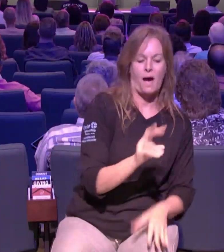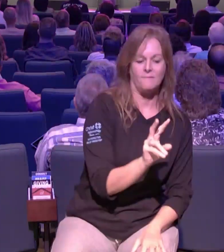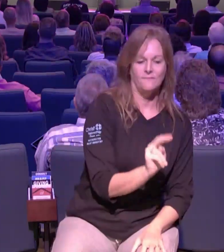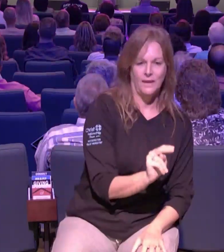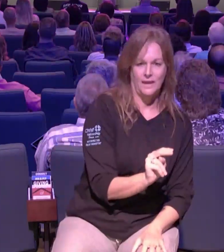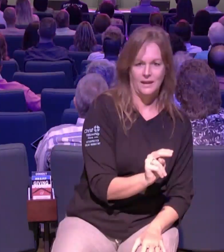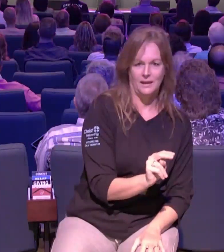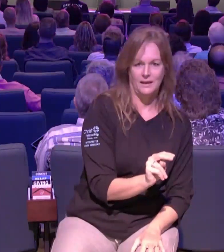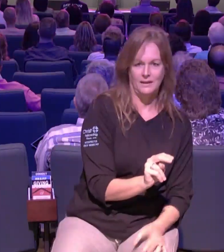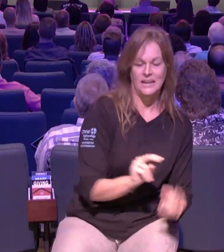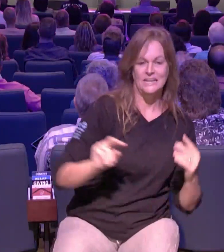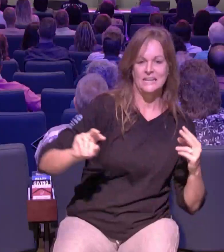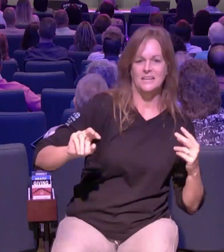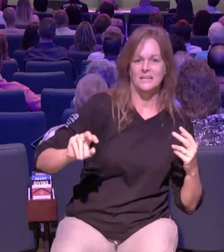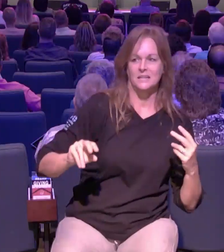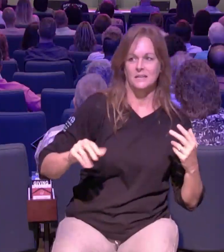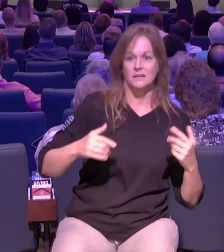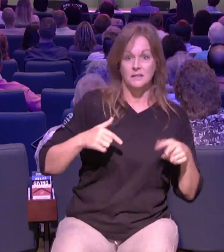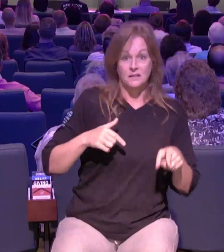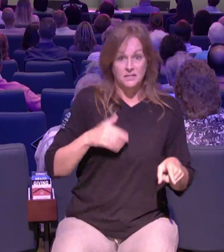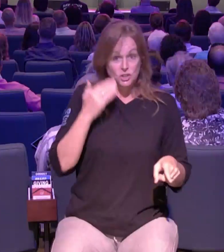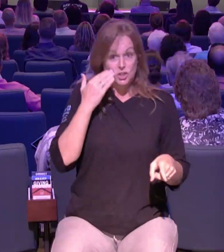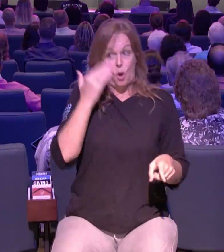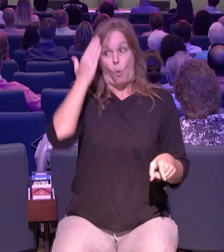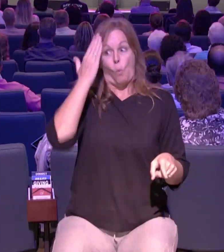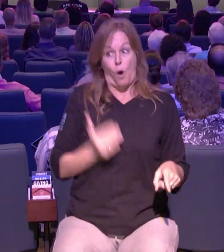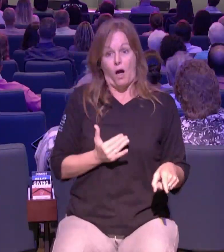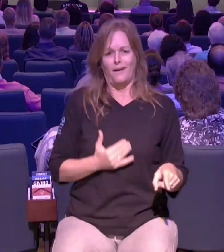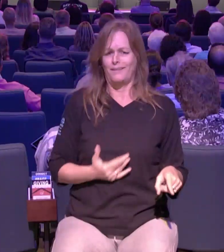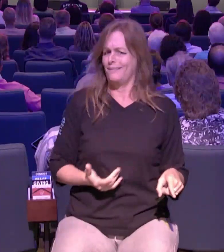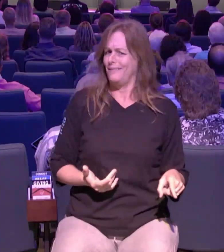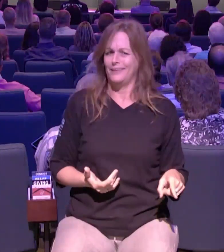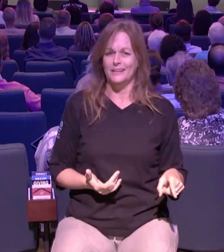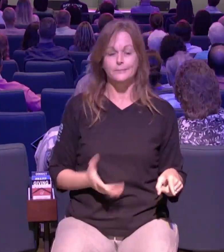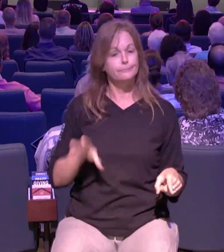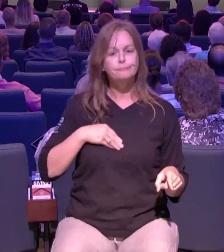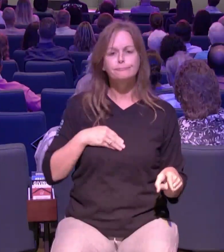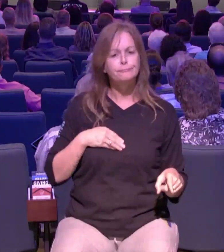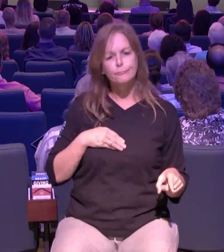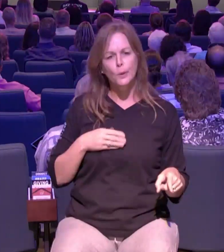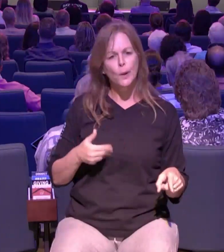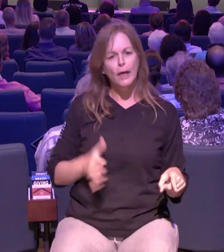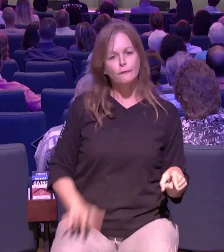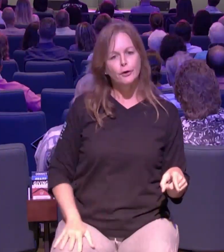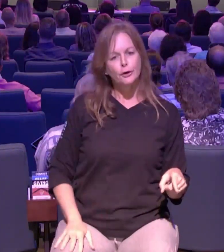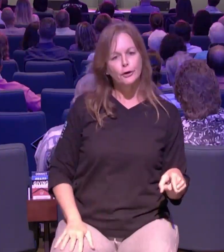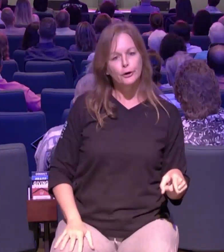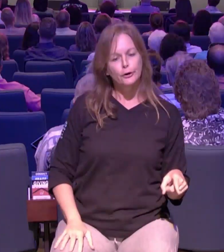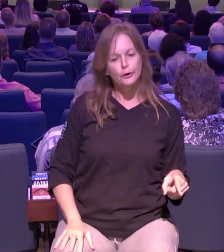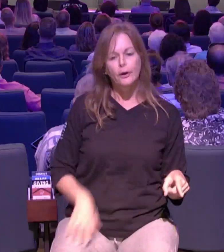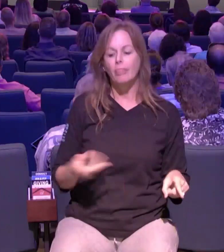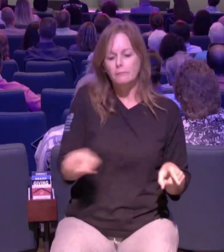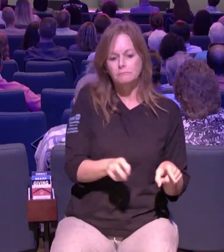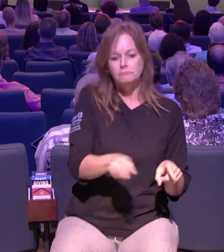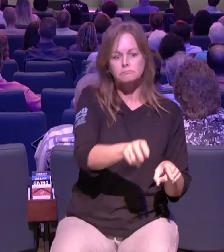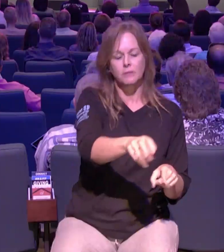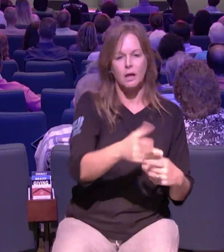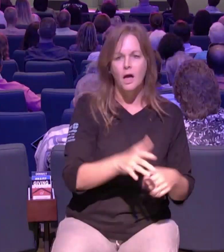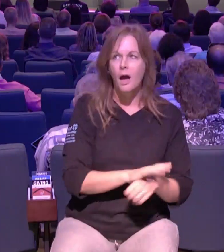want me to work in the parking lot okay i'll sweat for jesus want me to work in the nursery